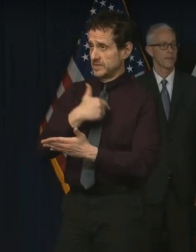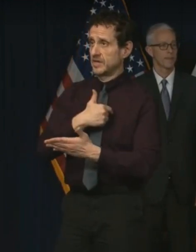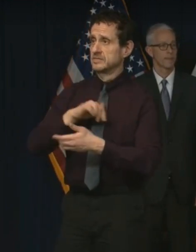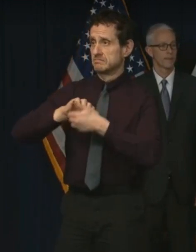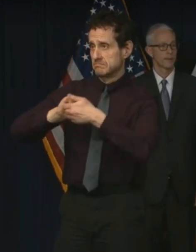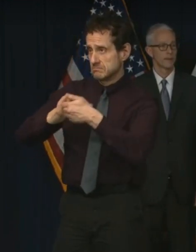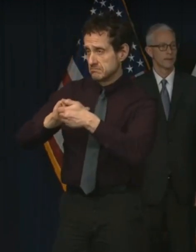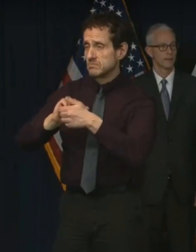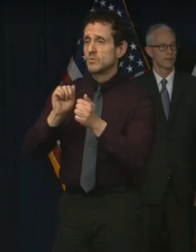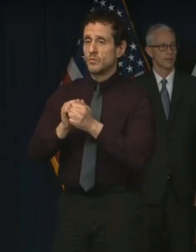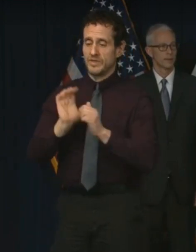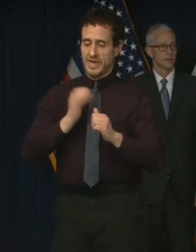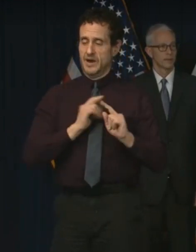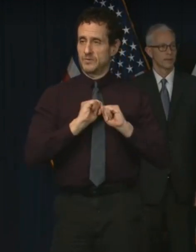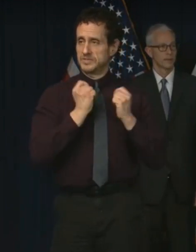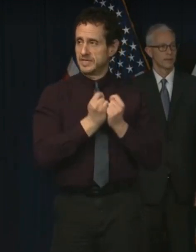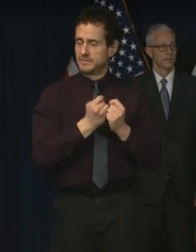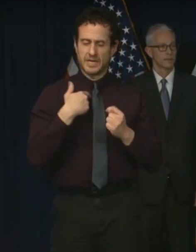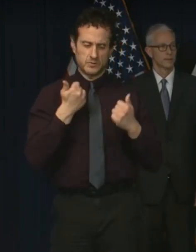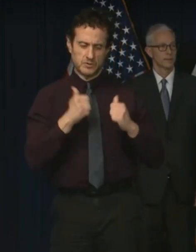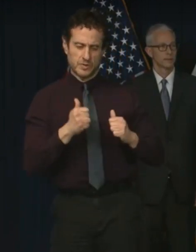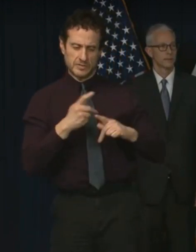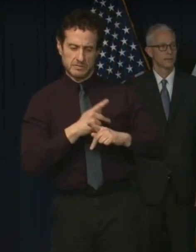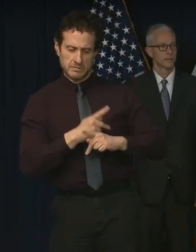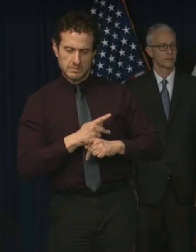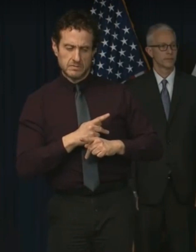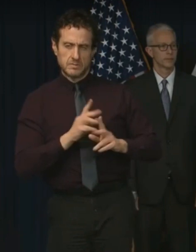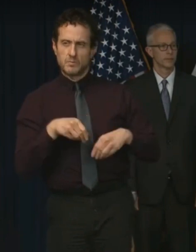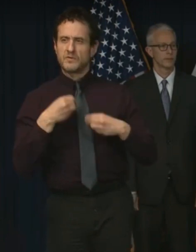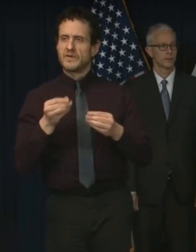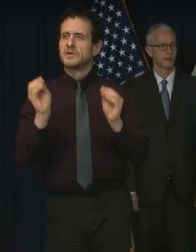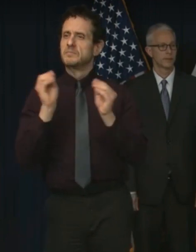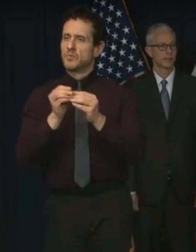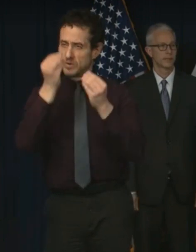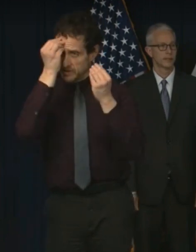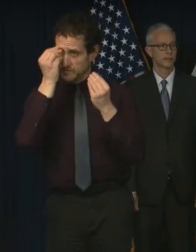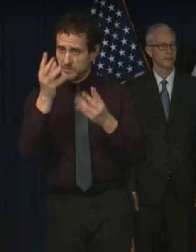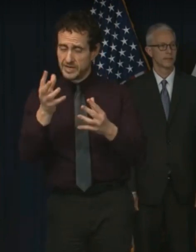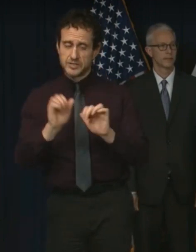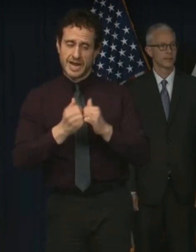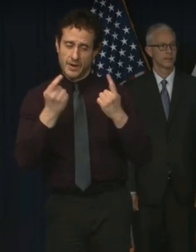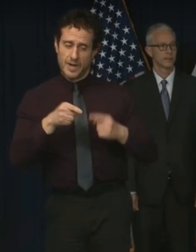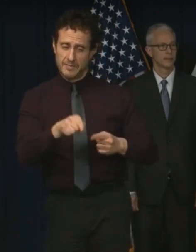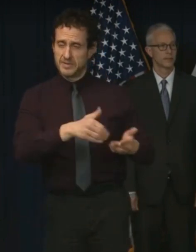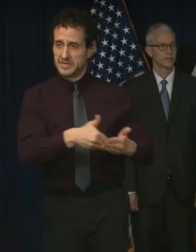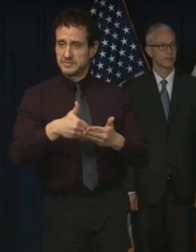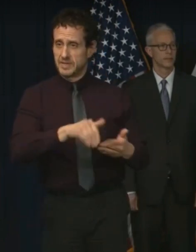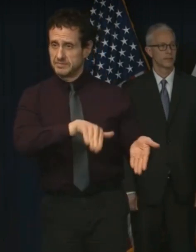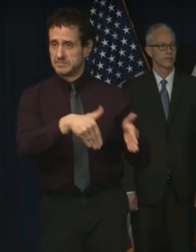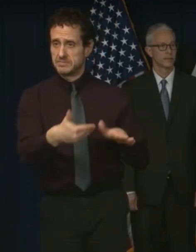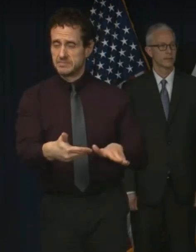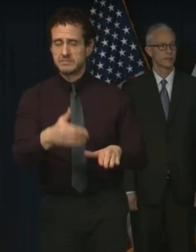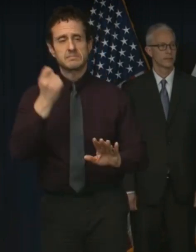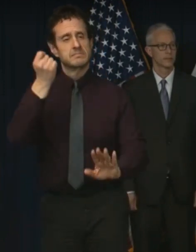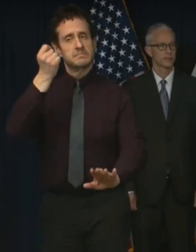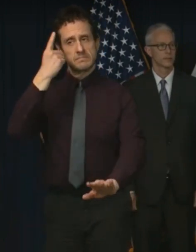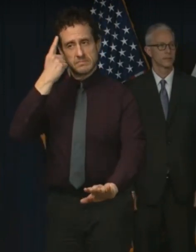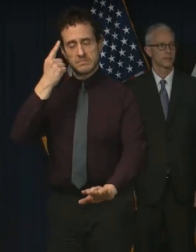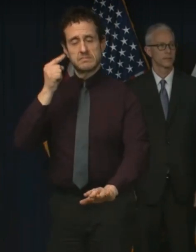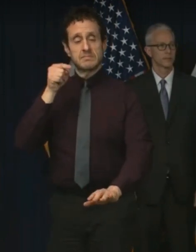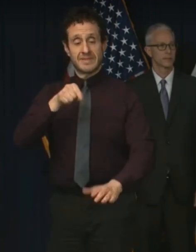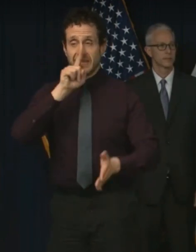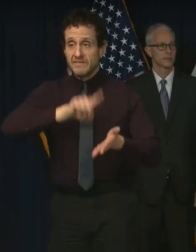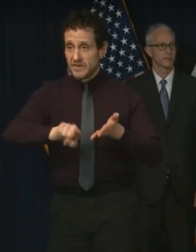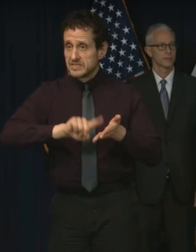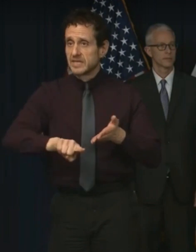partnering with the teams as we try to provide further information. Please understand that this